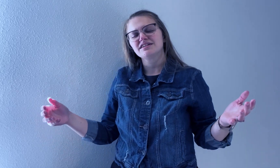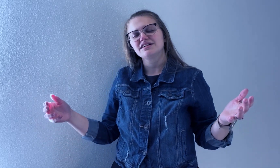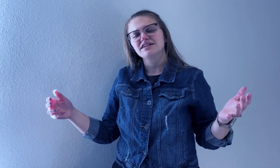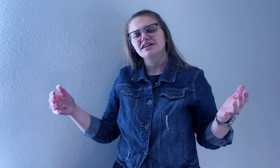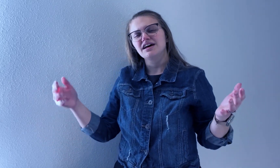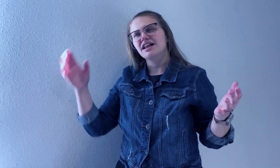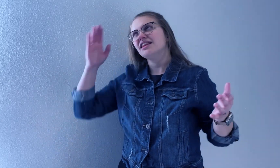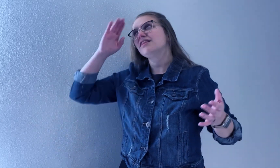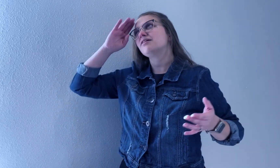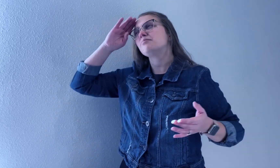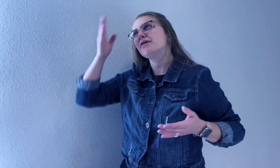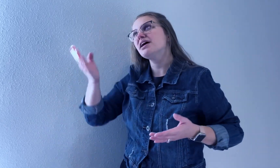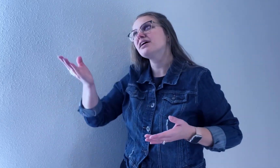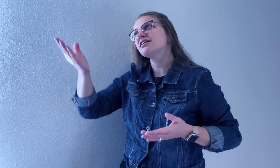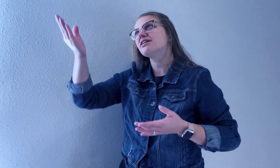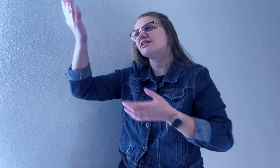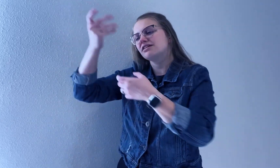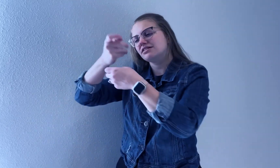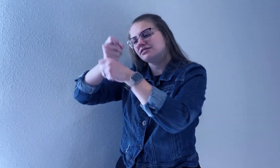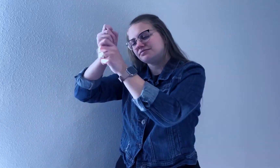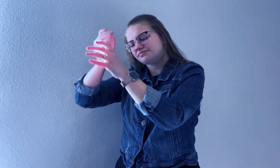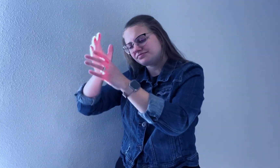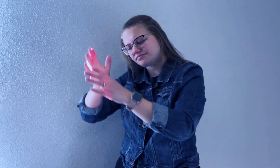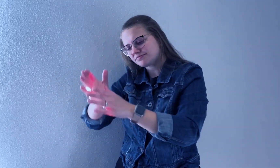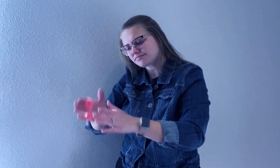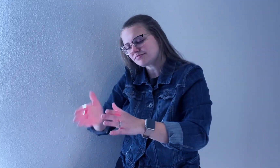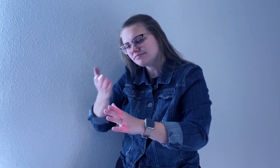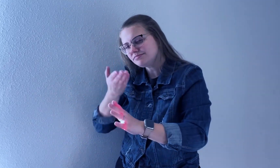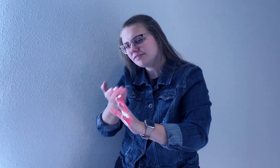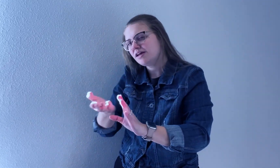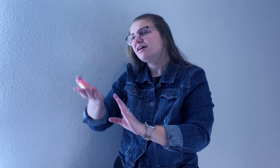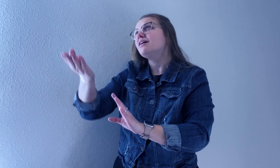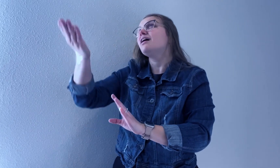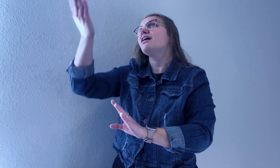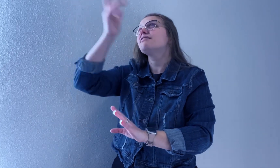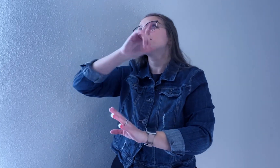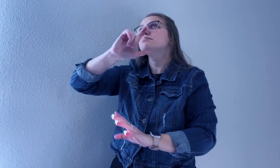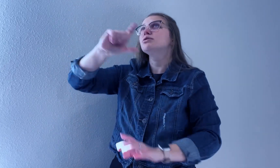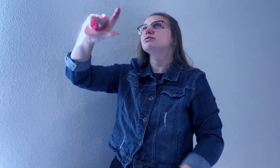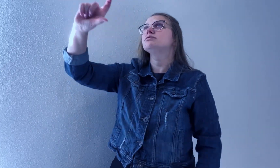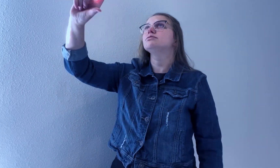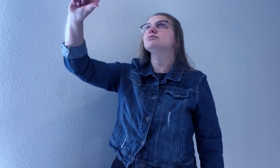Hello, maker of the moon